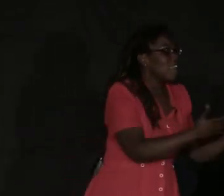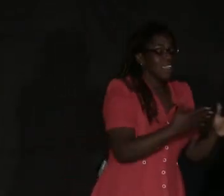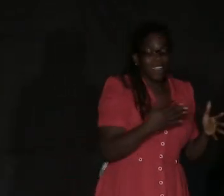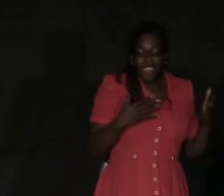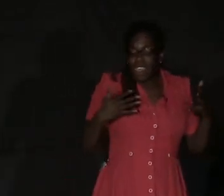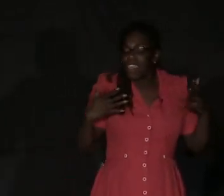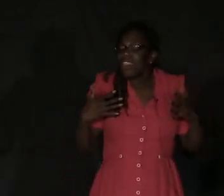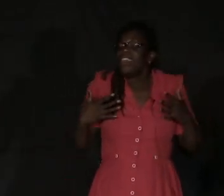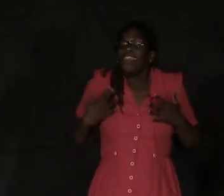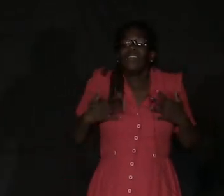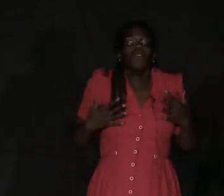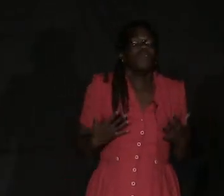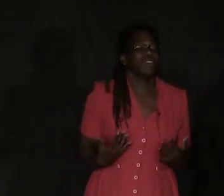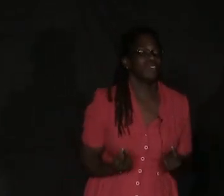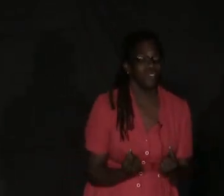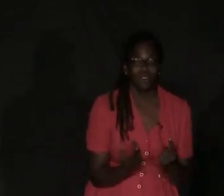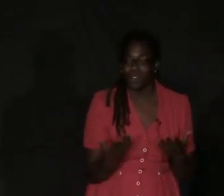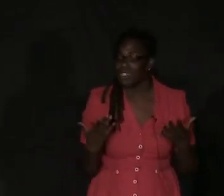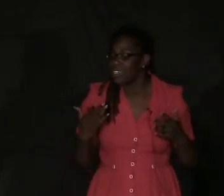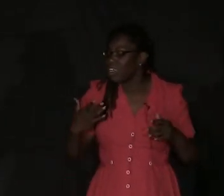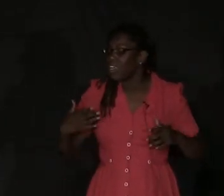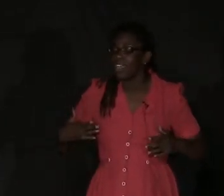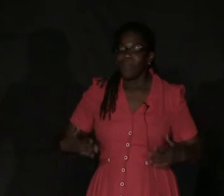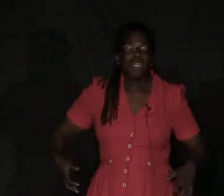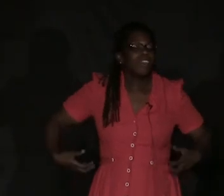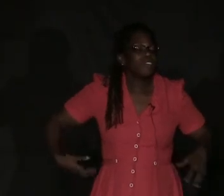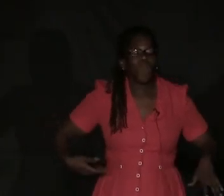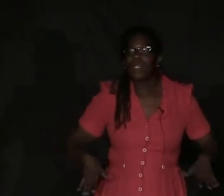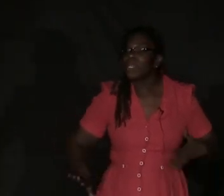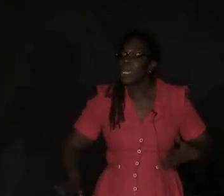And they don't know what to do. The monkey's just walking around.